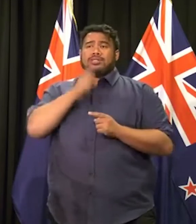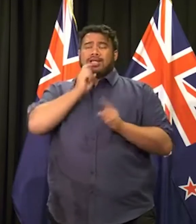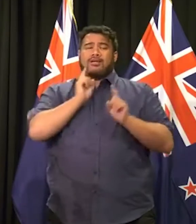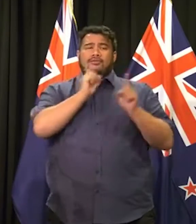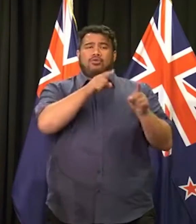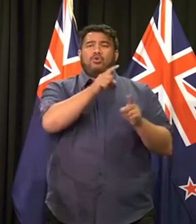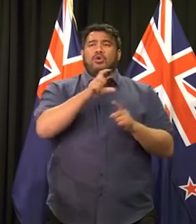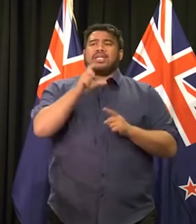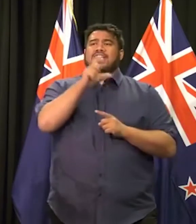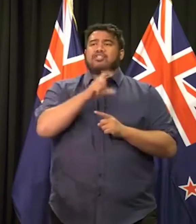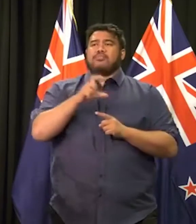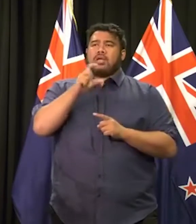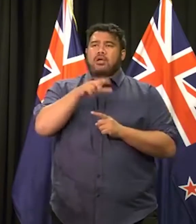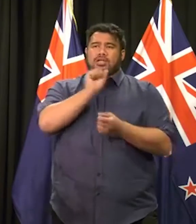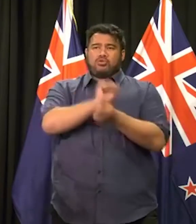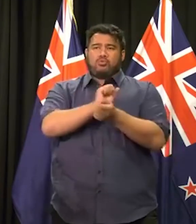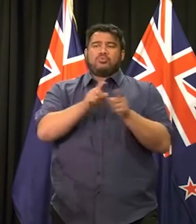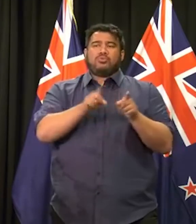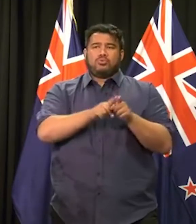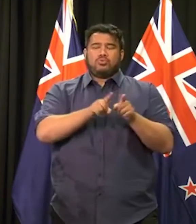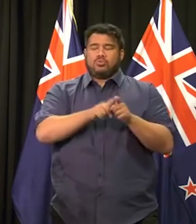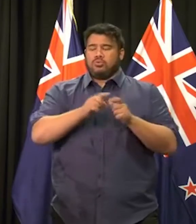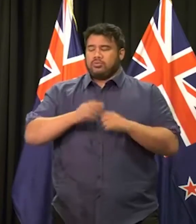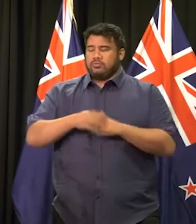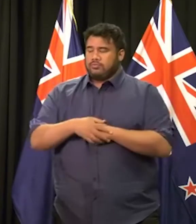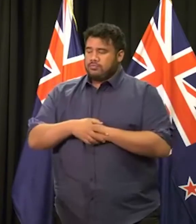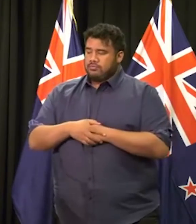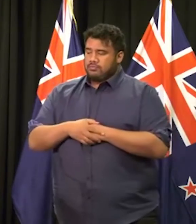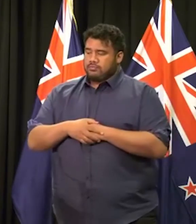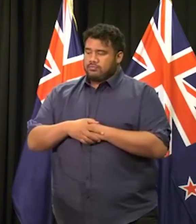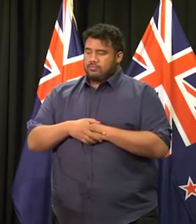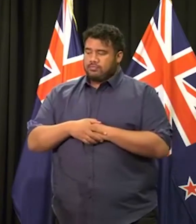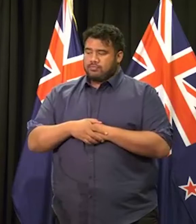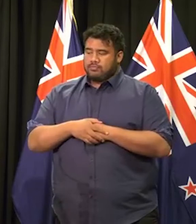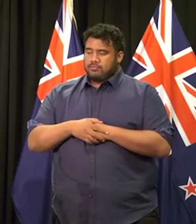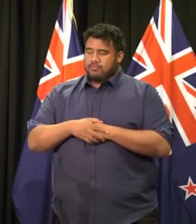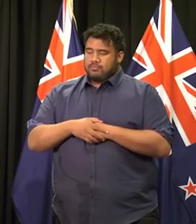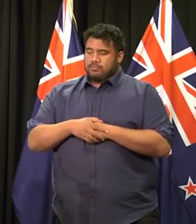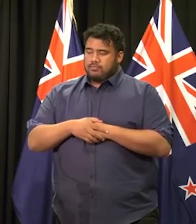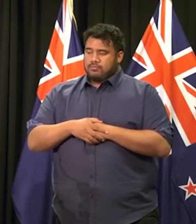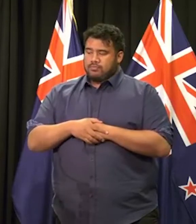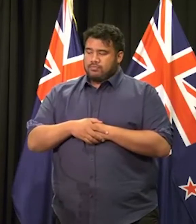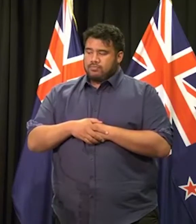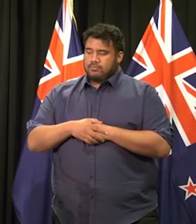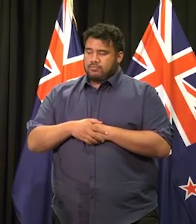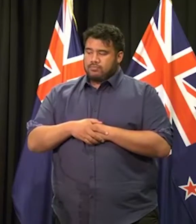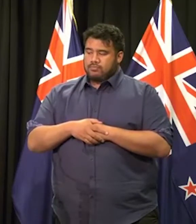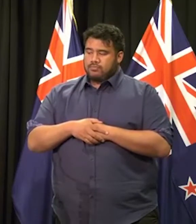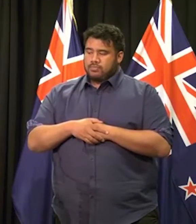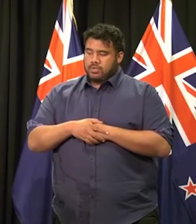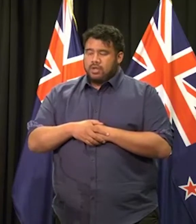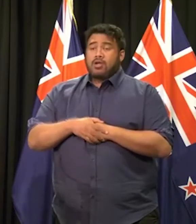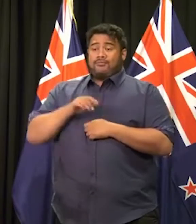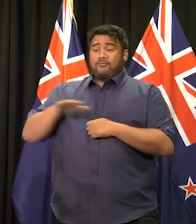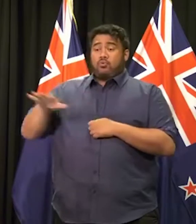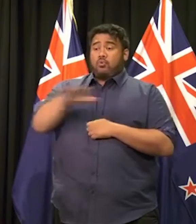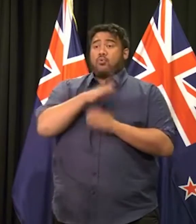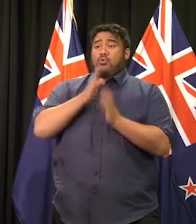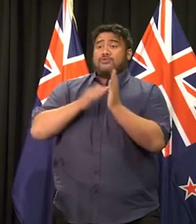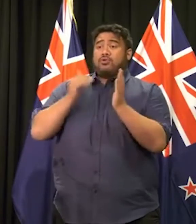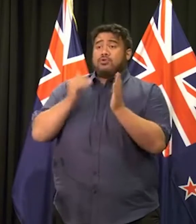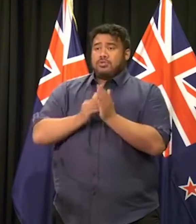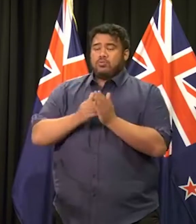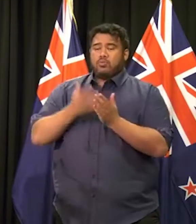gathering information to assess intermediate trauma support needs at schools and early learning centres across the city.